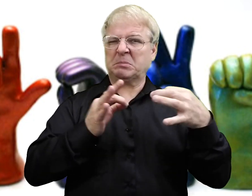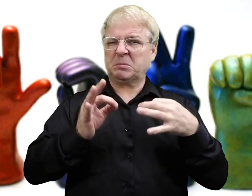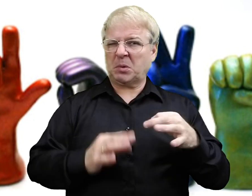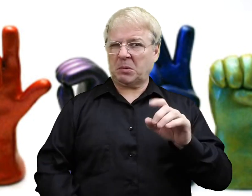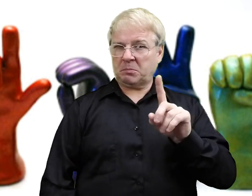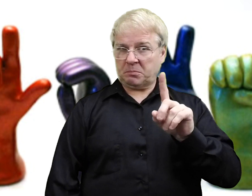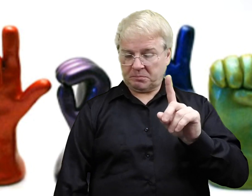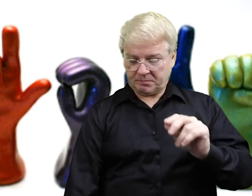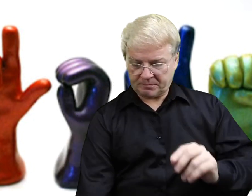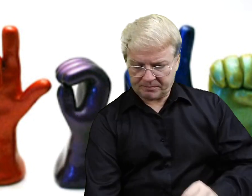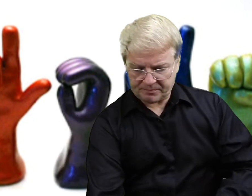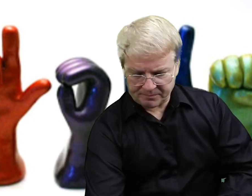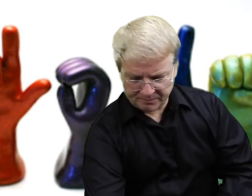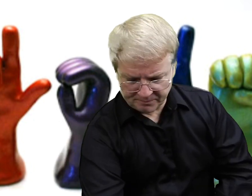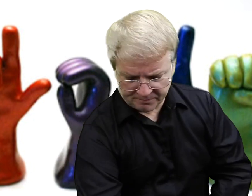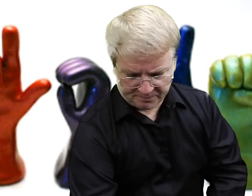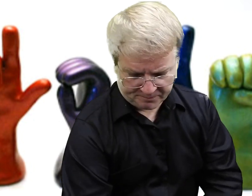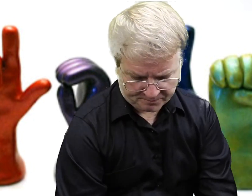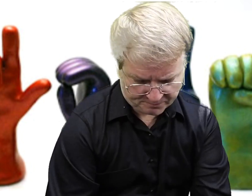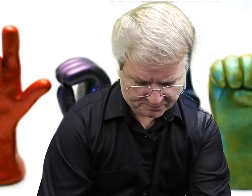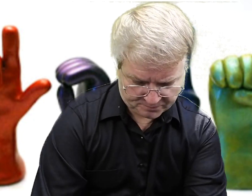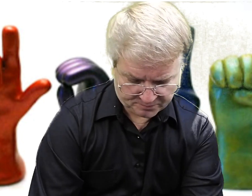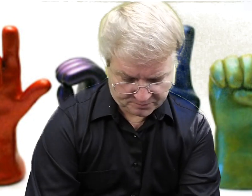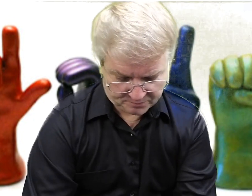it's important to know a few things and I'll go ahead and go over those things.